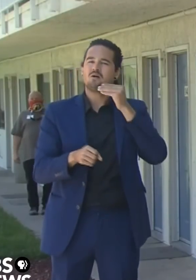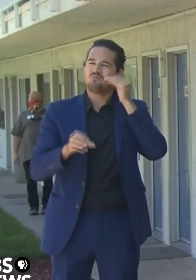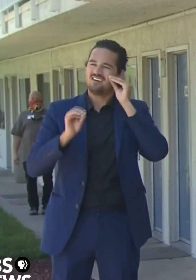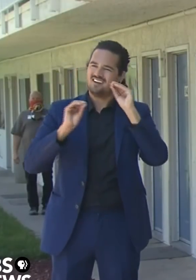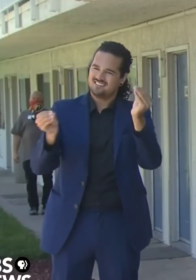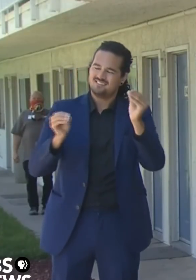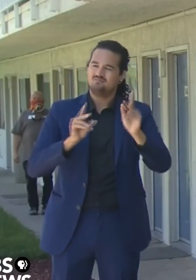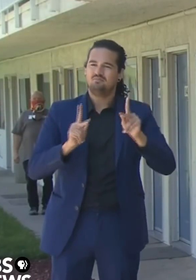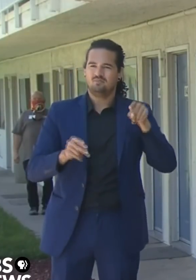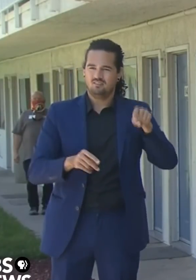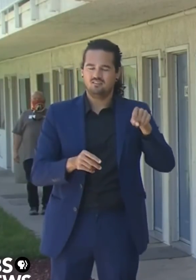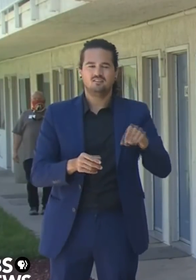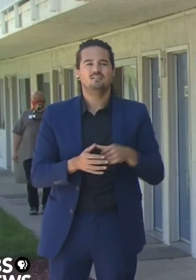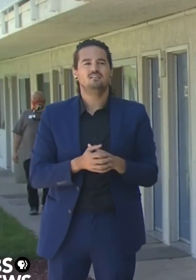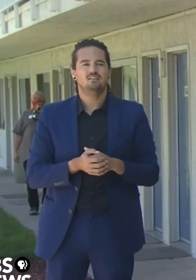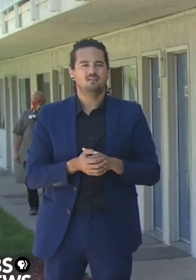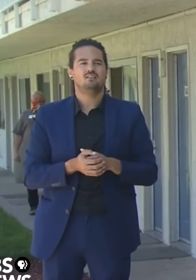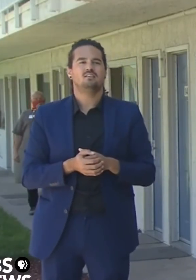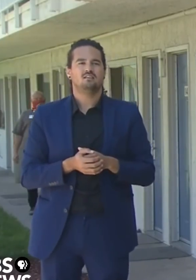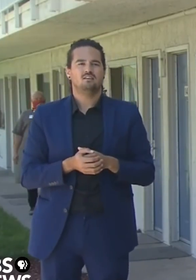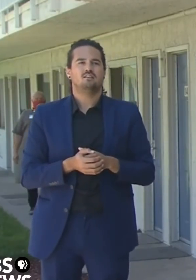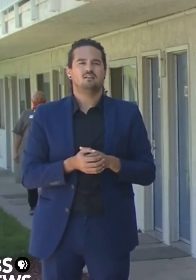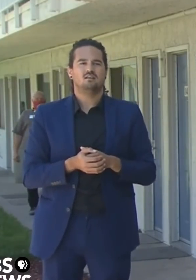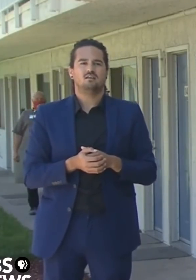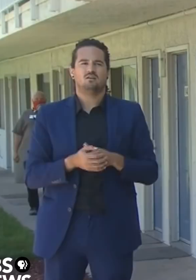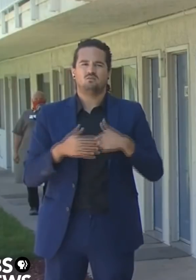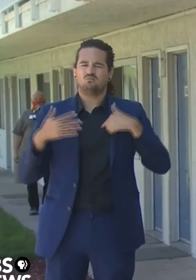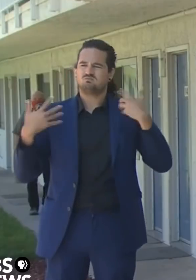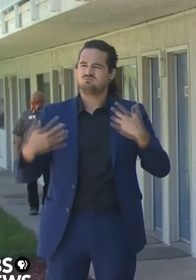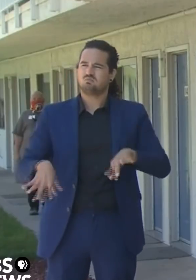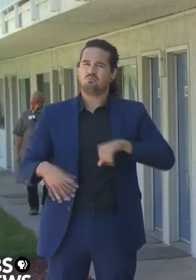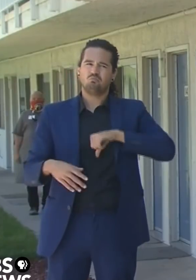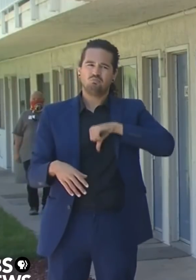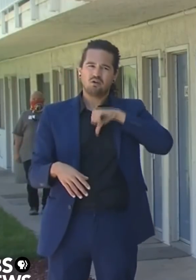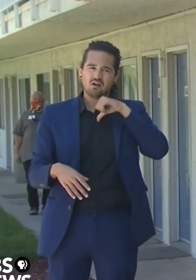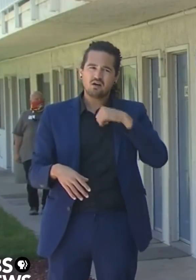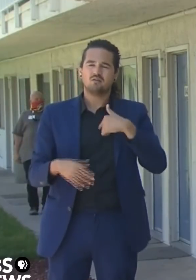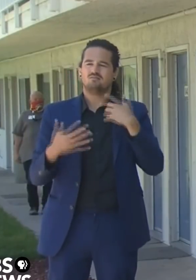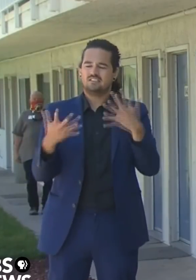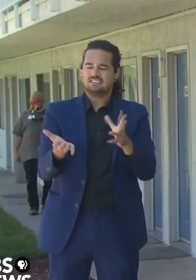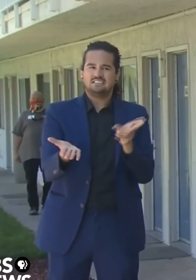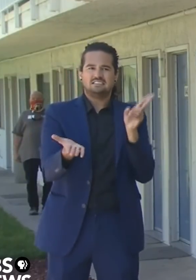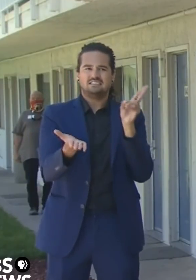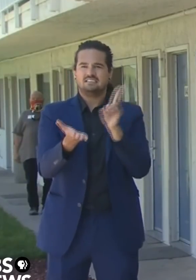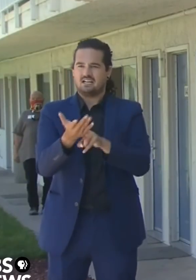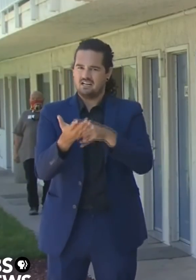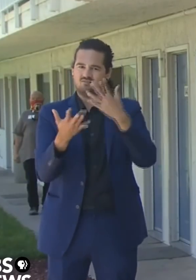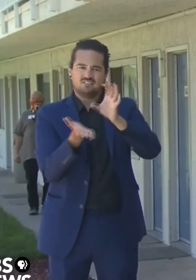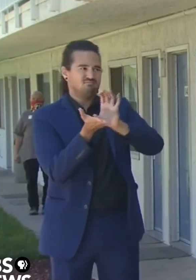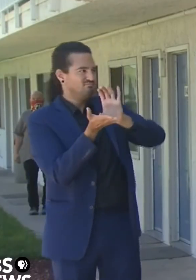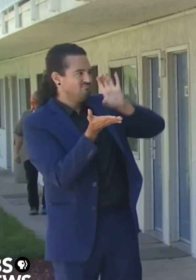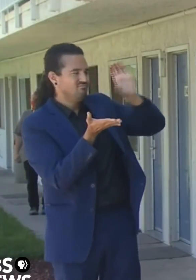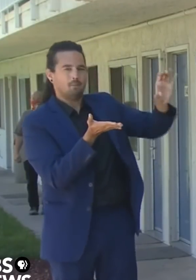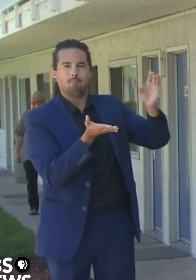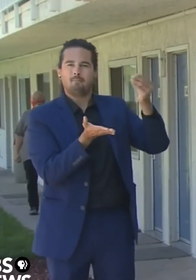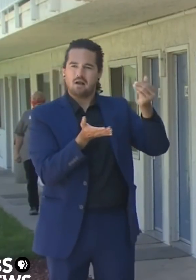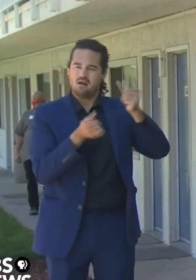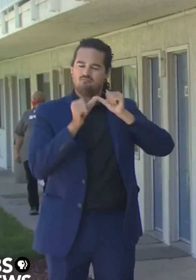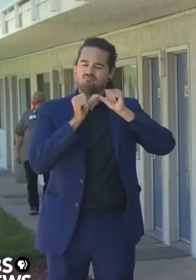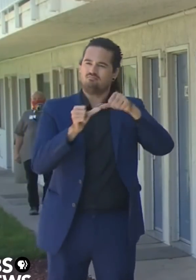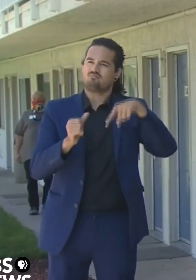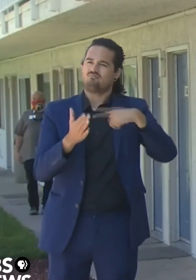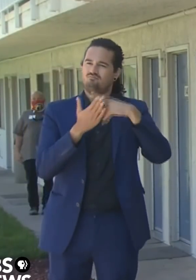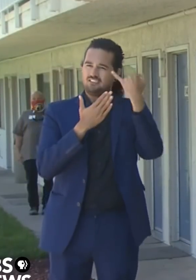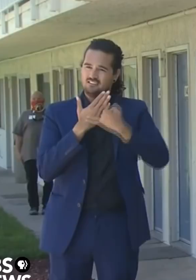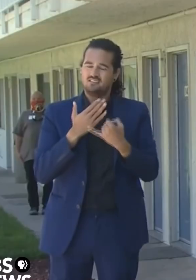fulfills a commitment that we made to continue to make historic investments despite the headwinds of